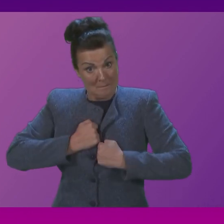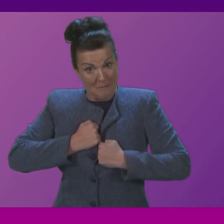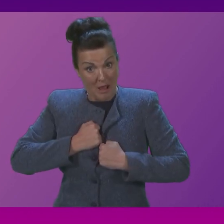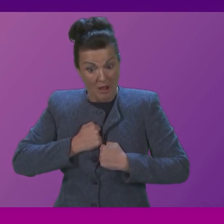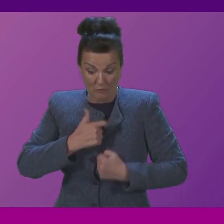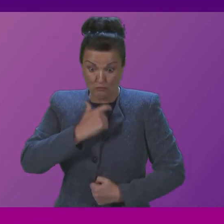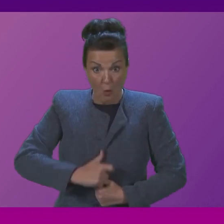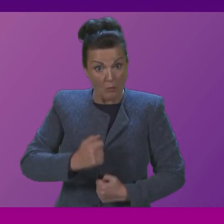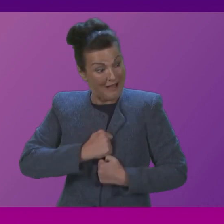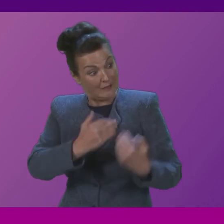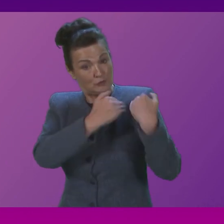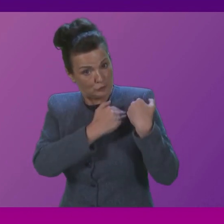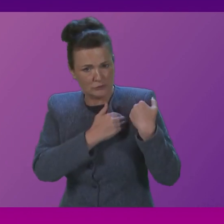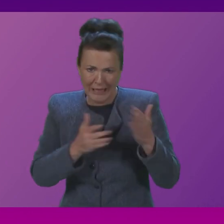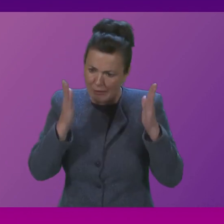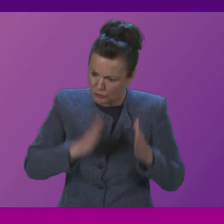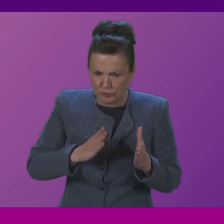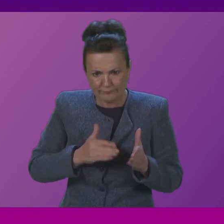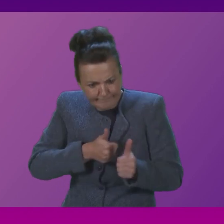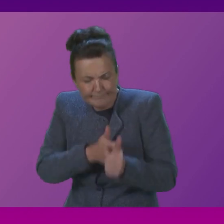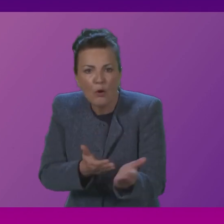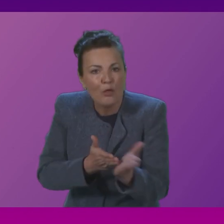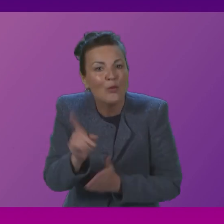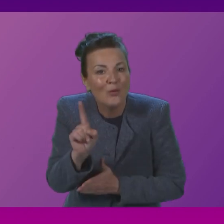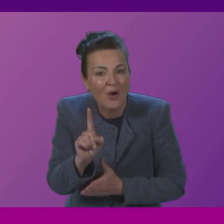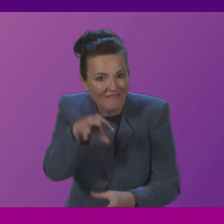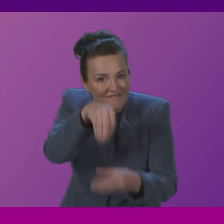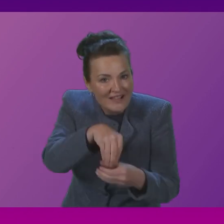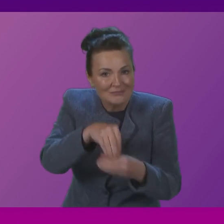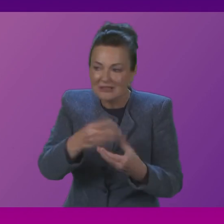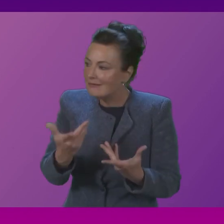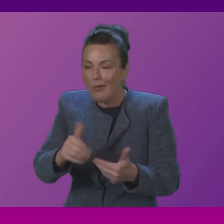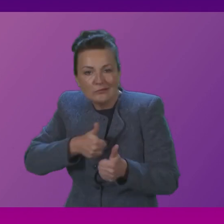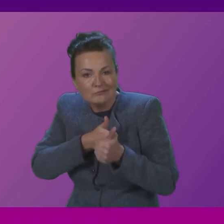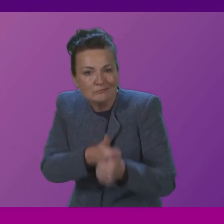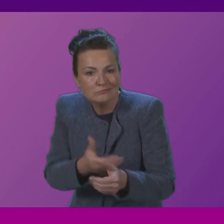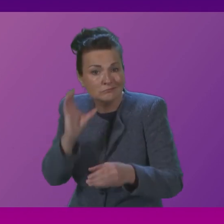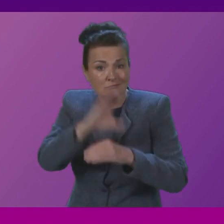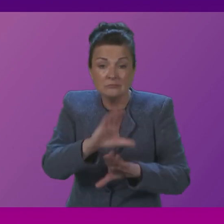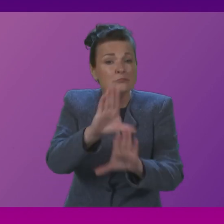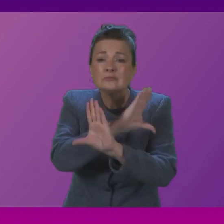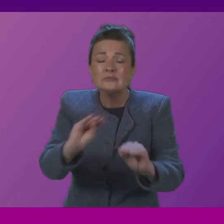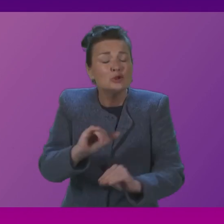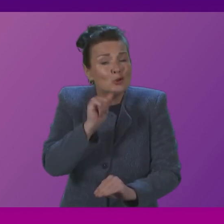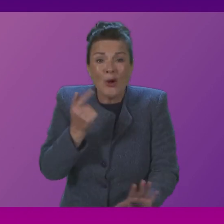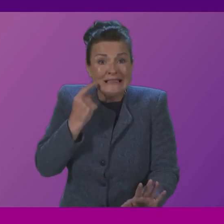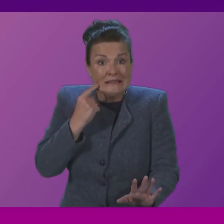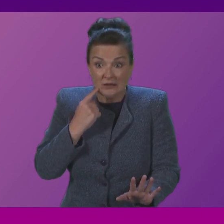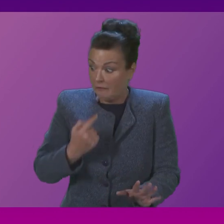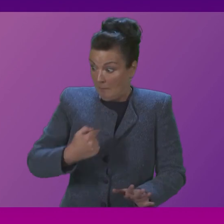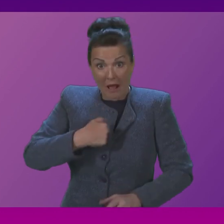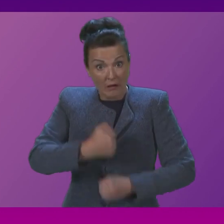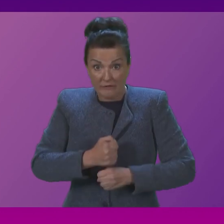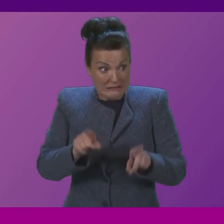and other interventions, that we are supporting them every step of the way. It's not easy. It's not easy for any Government right now,